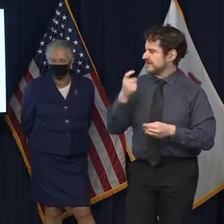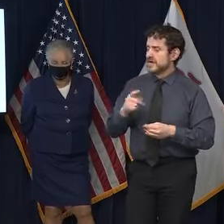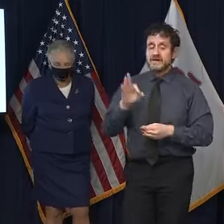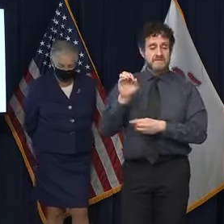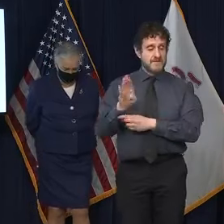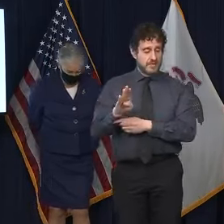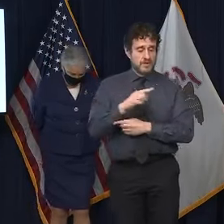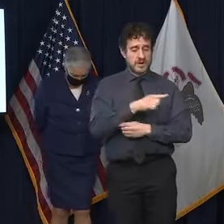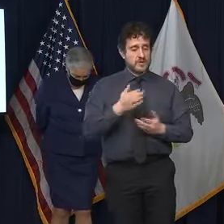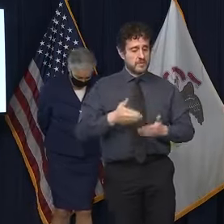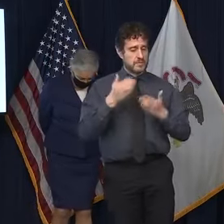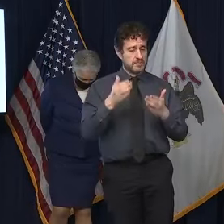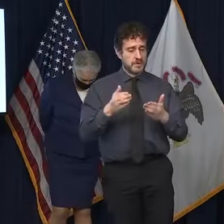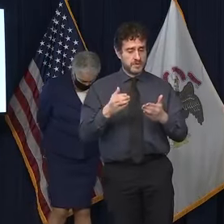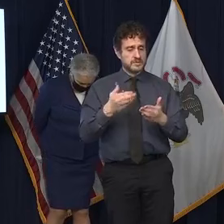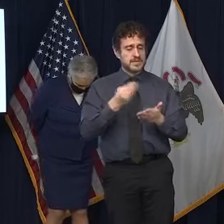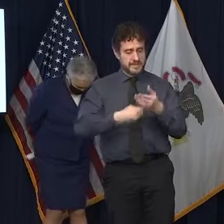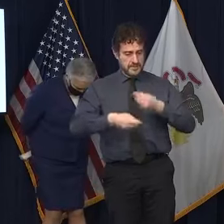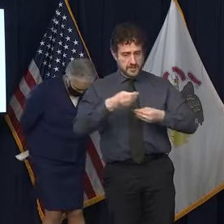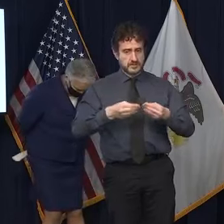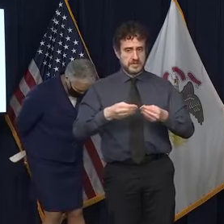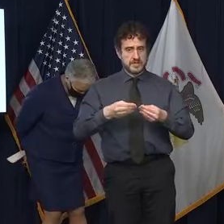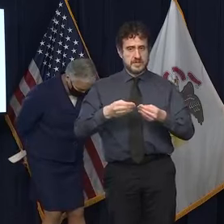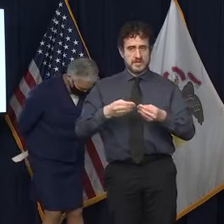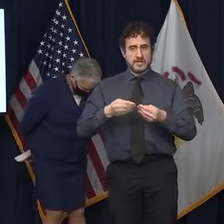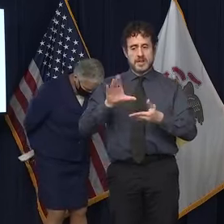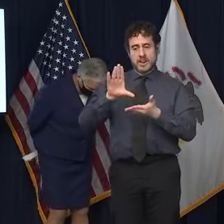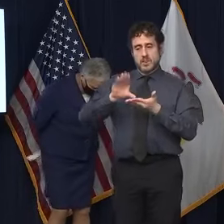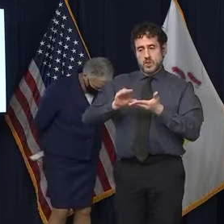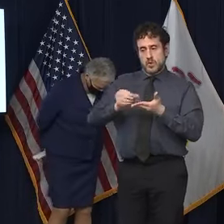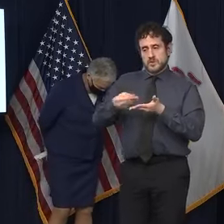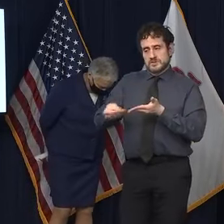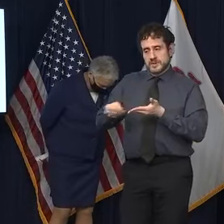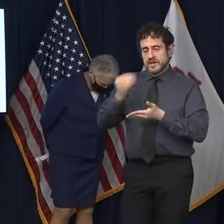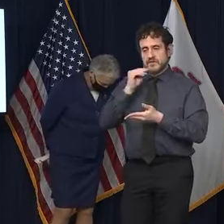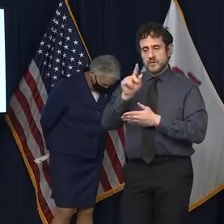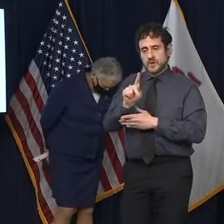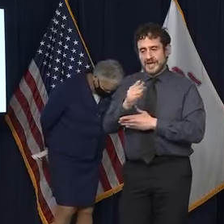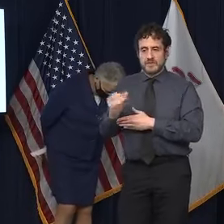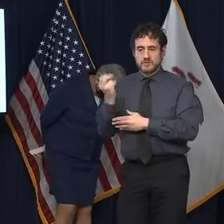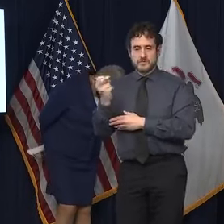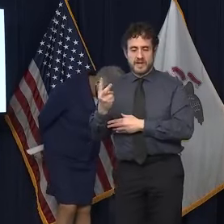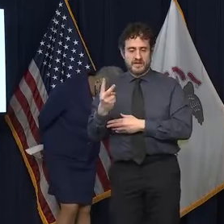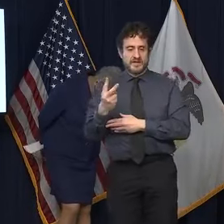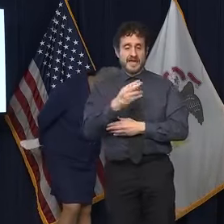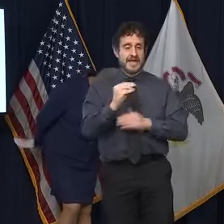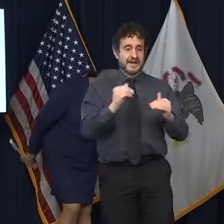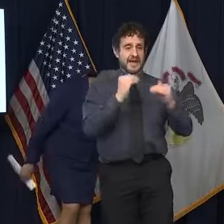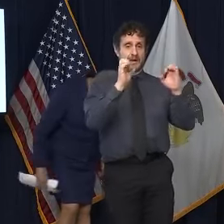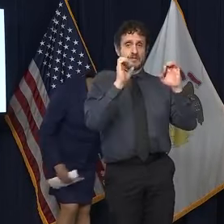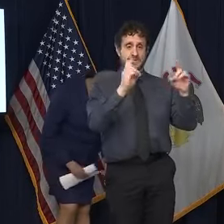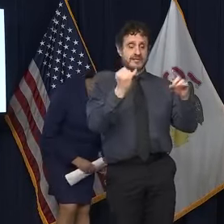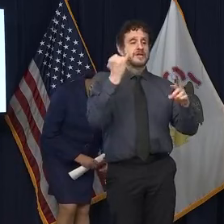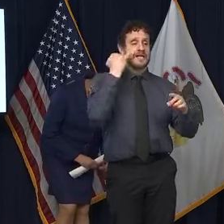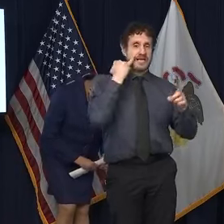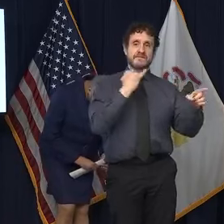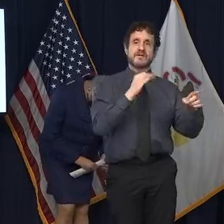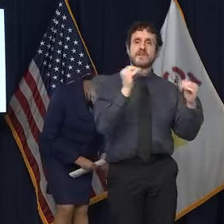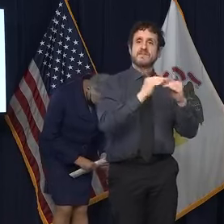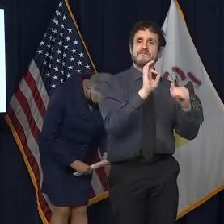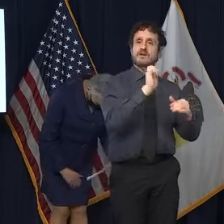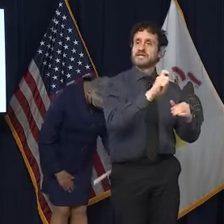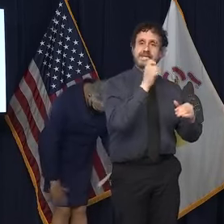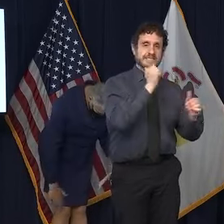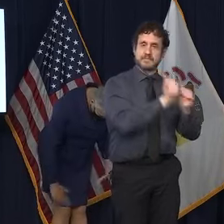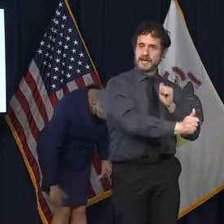was the question? In you proposed in your budget lower spending levels for K-12 and higher education if the graduated income tax didn't pass.